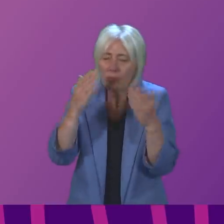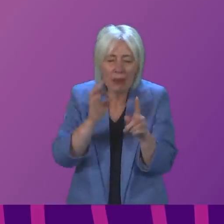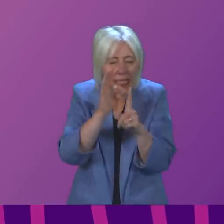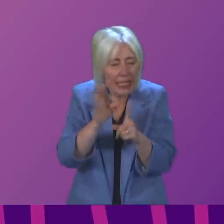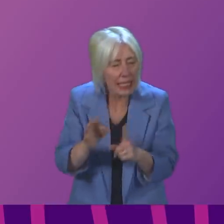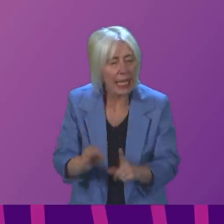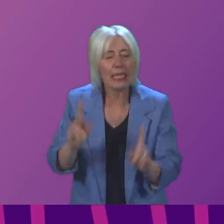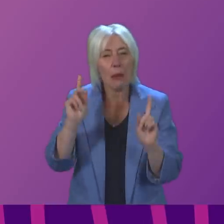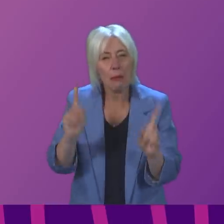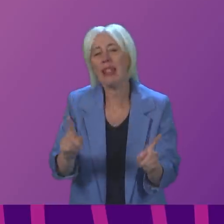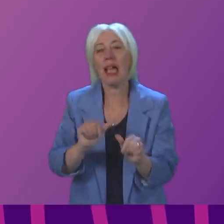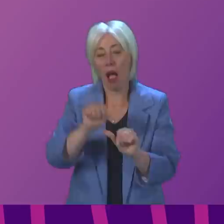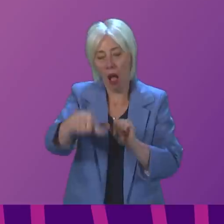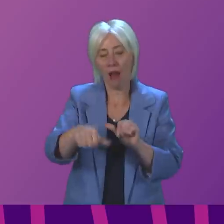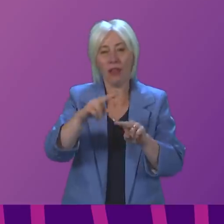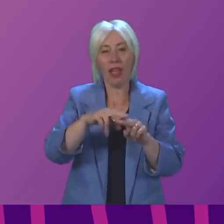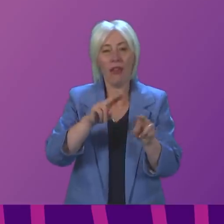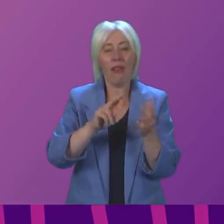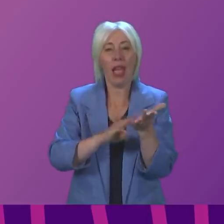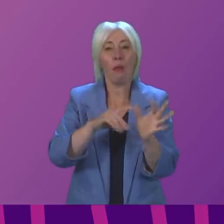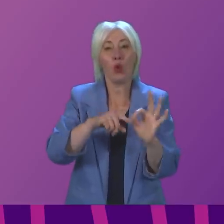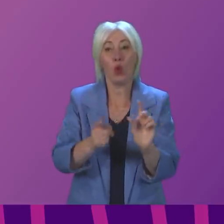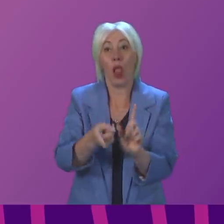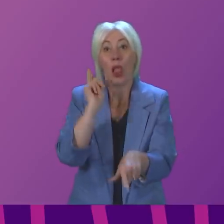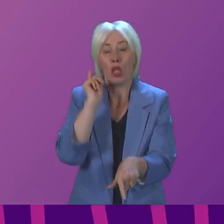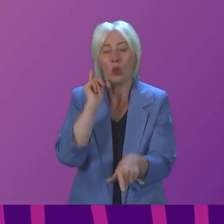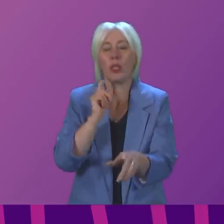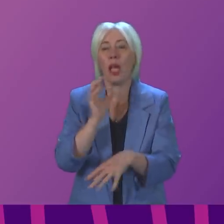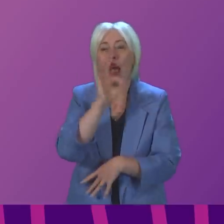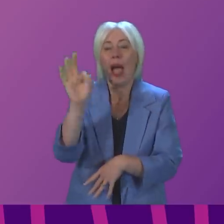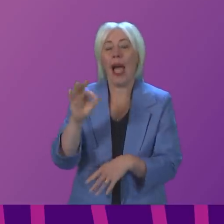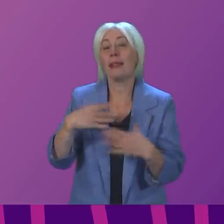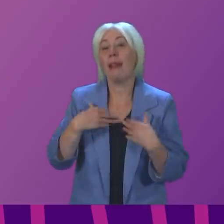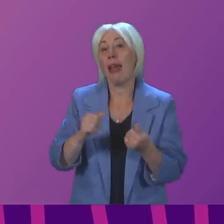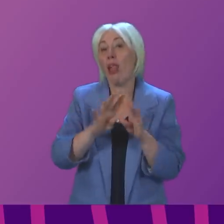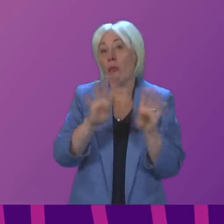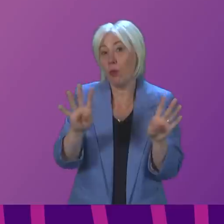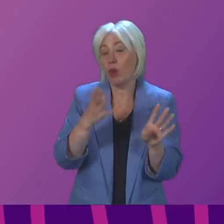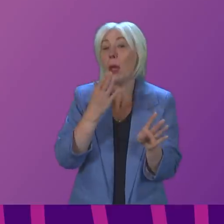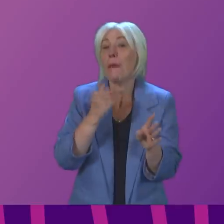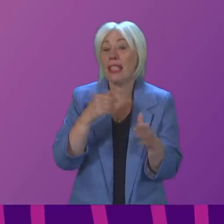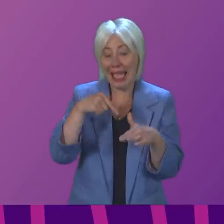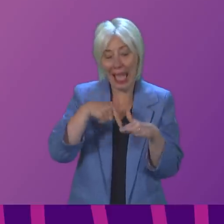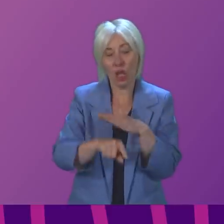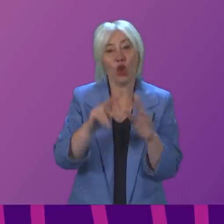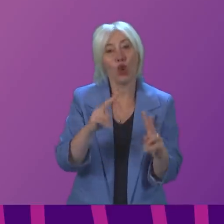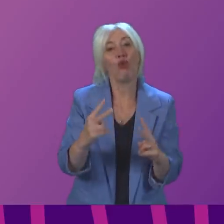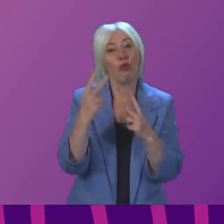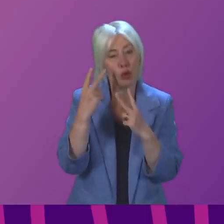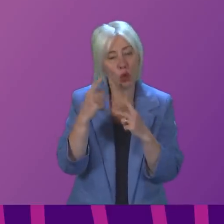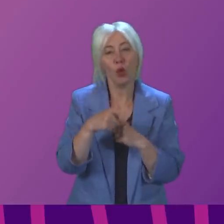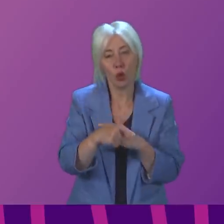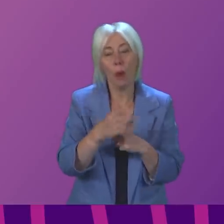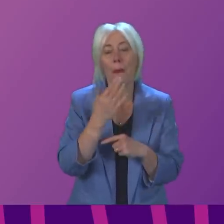but after FMQs last week, I asked the health board to do an internal review. They